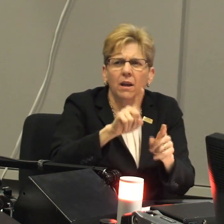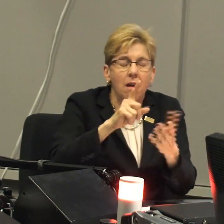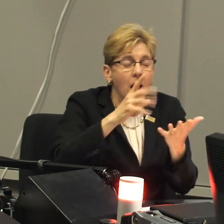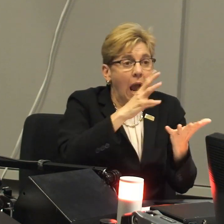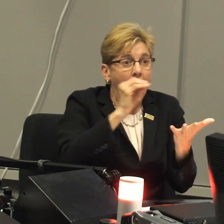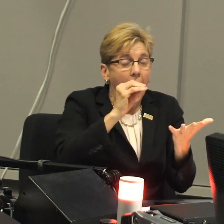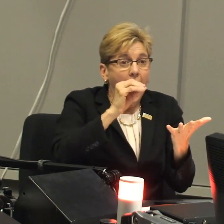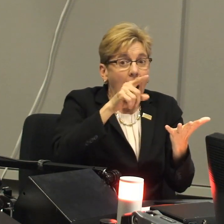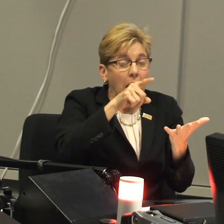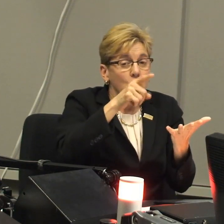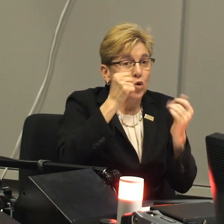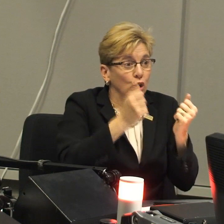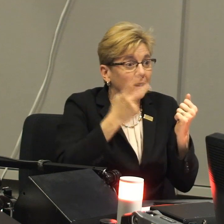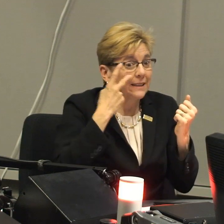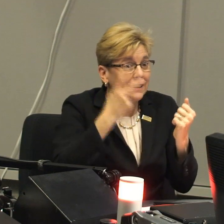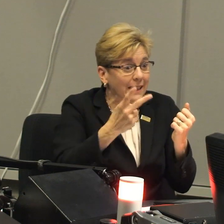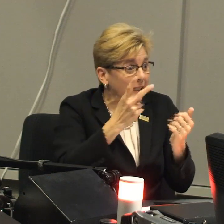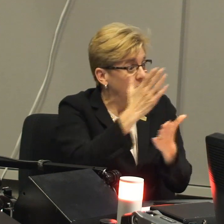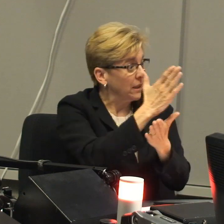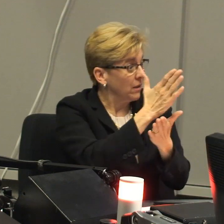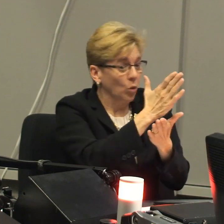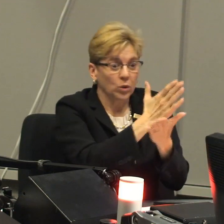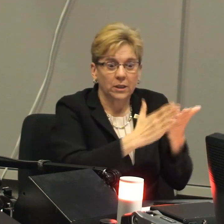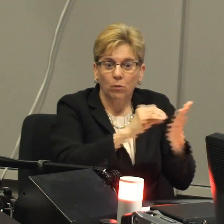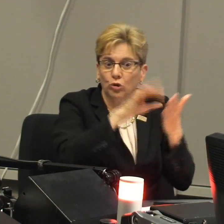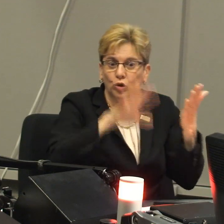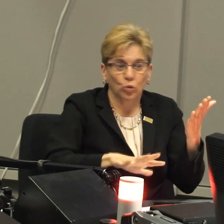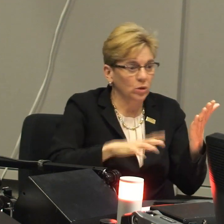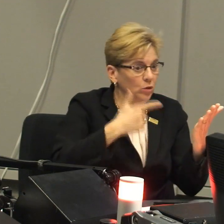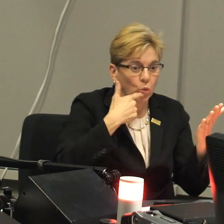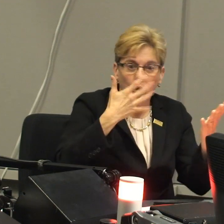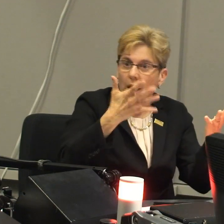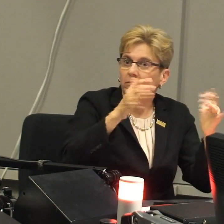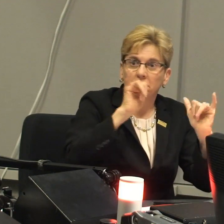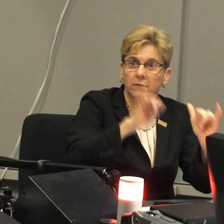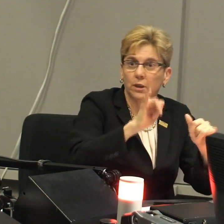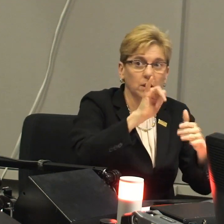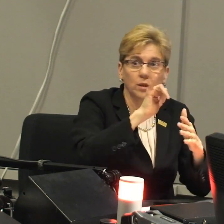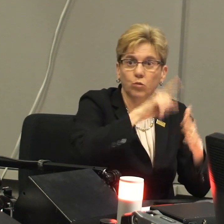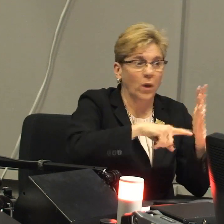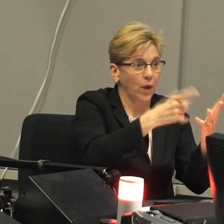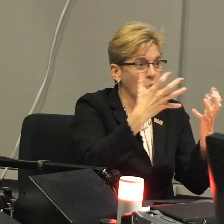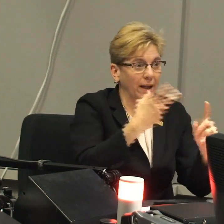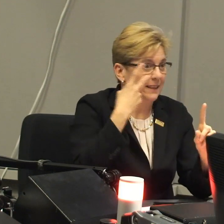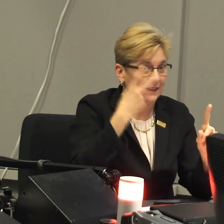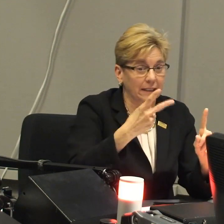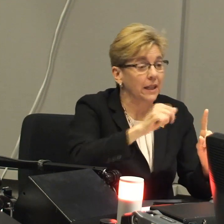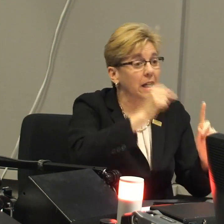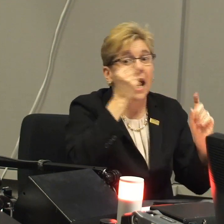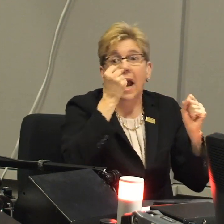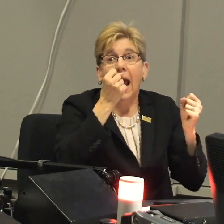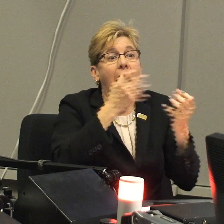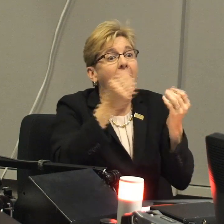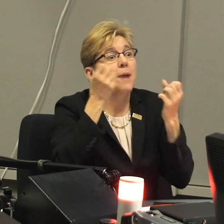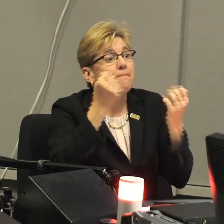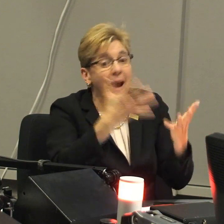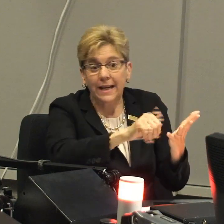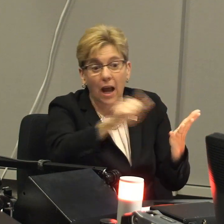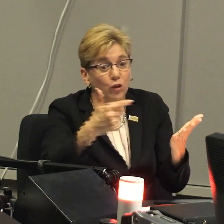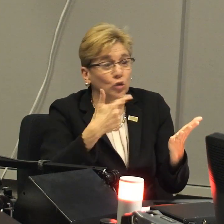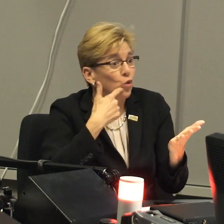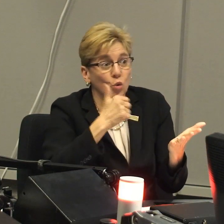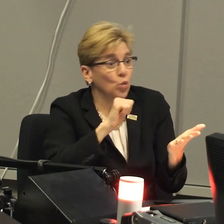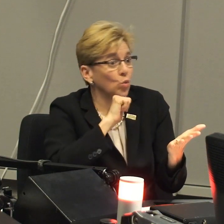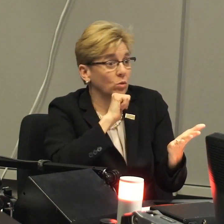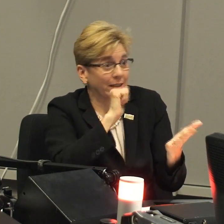about what's happening within the system. And I can see, you know, some of the students who were, you know, this is the results they